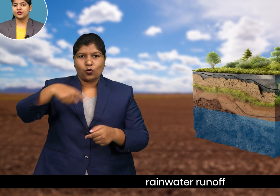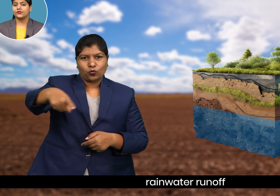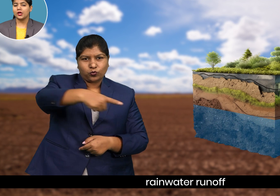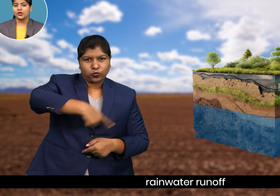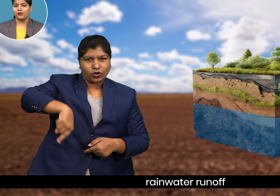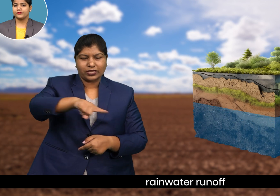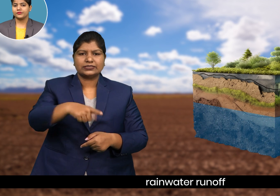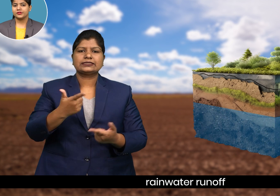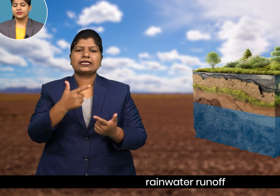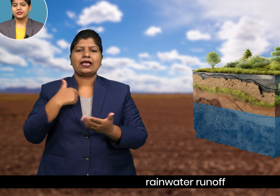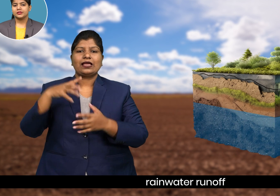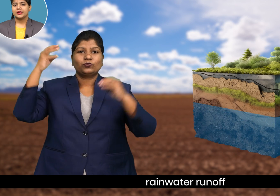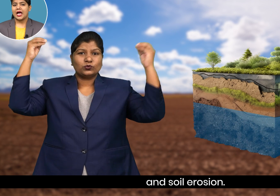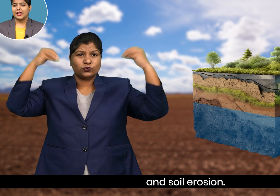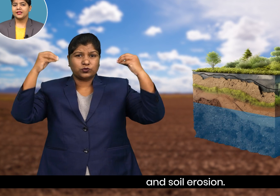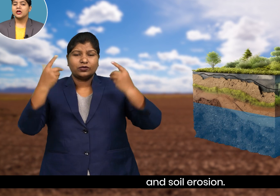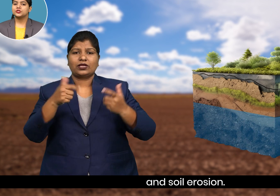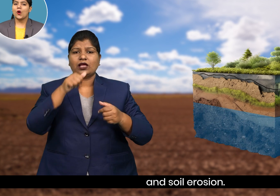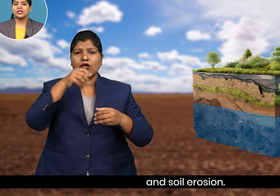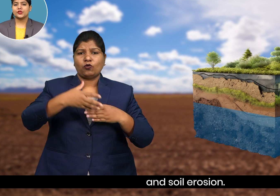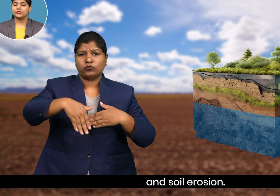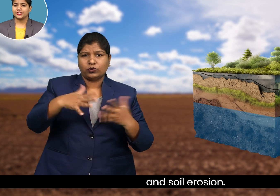runoff and soil erosion